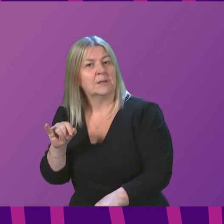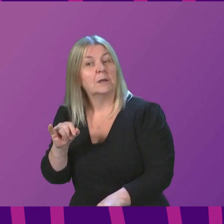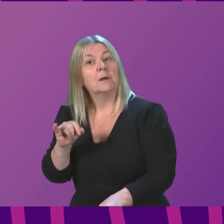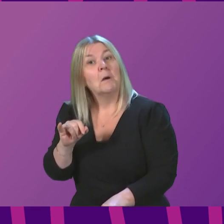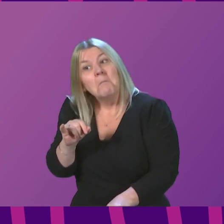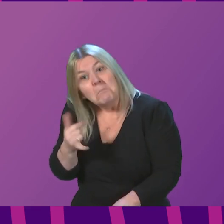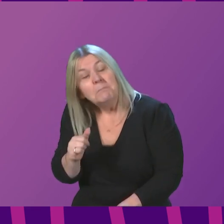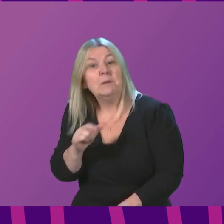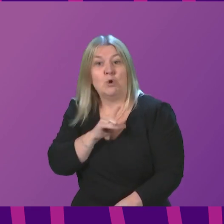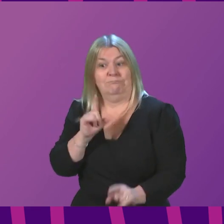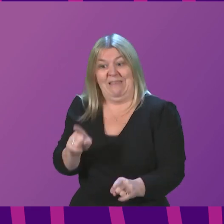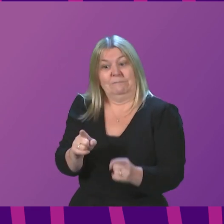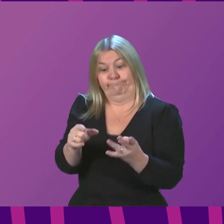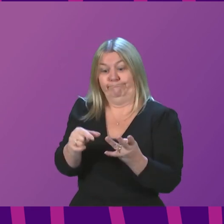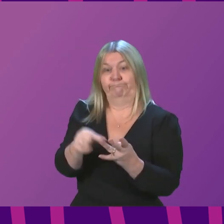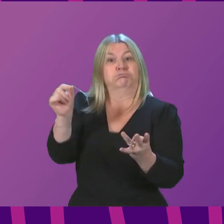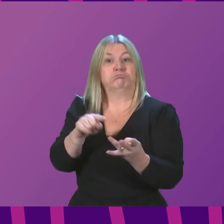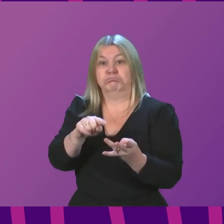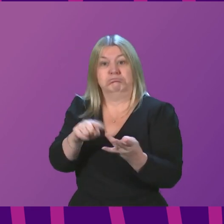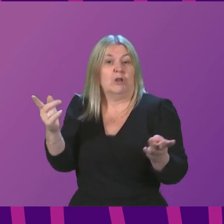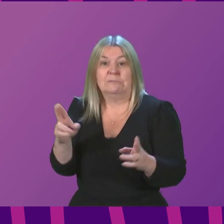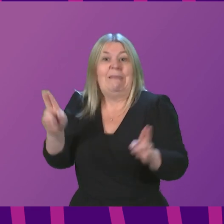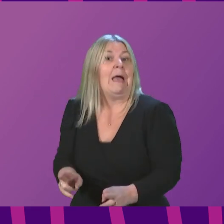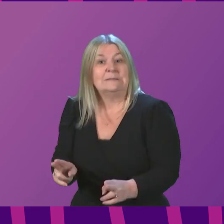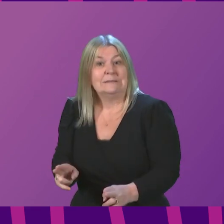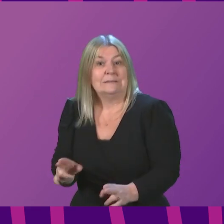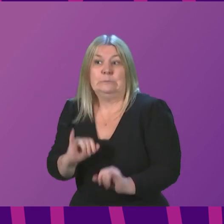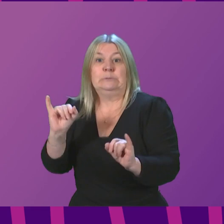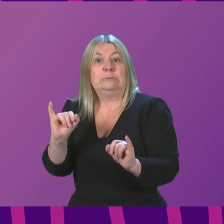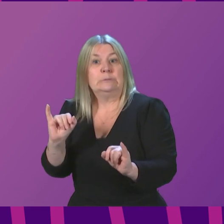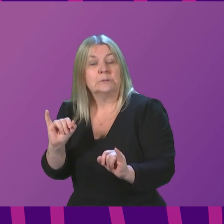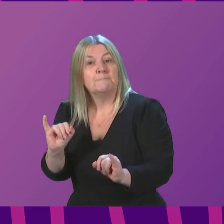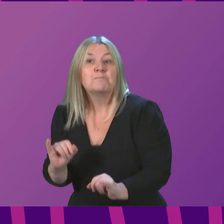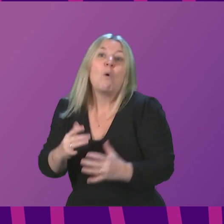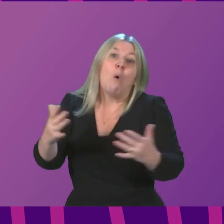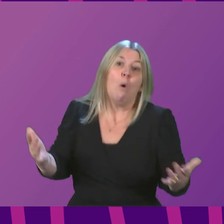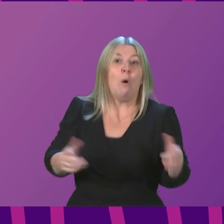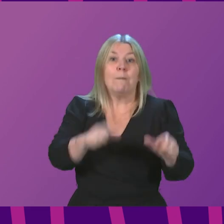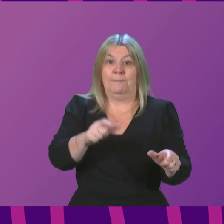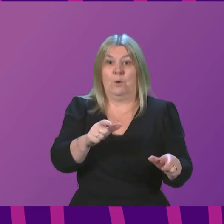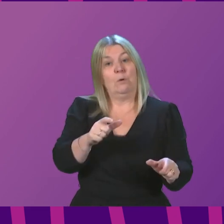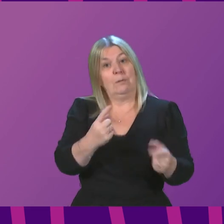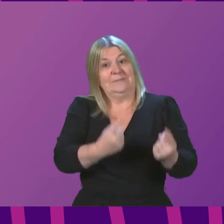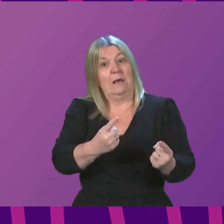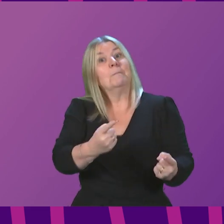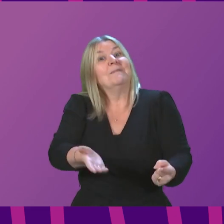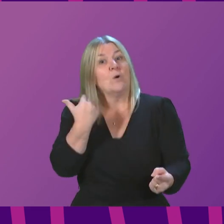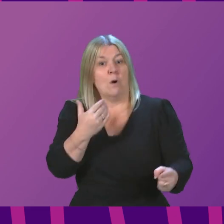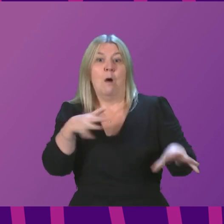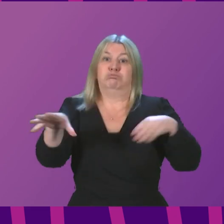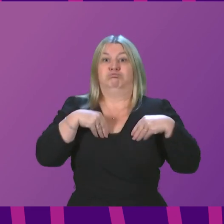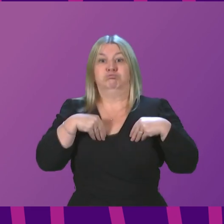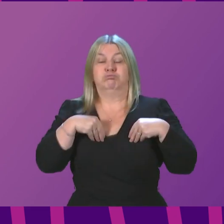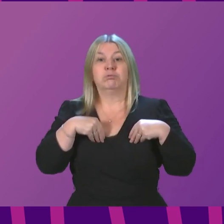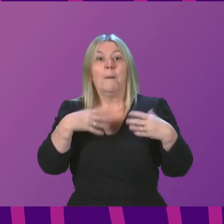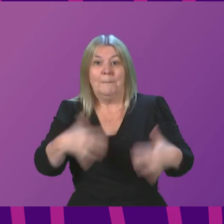severe or because of its greater ability to infect those who have had prior infection or been vaccinated, which means